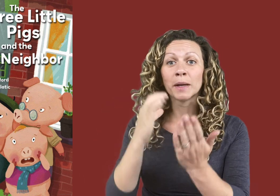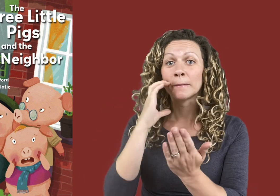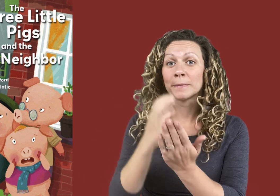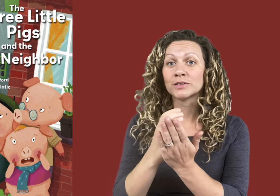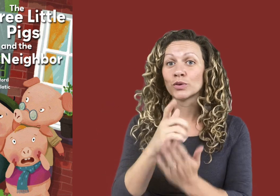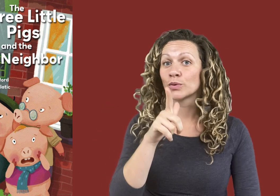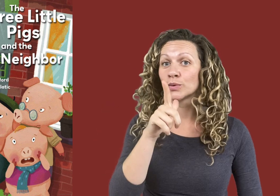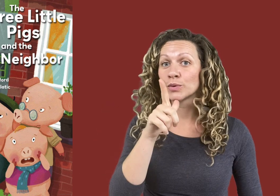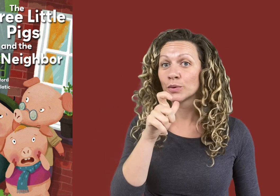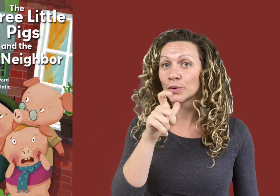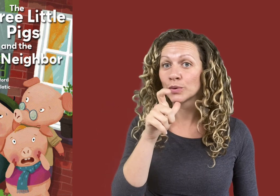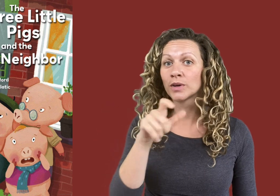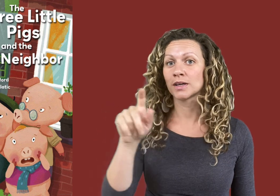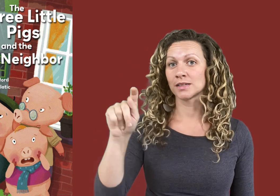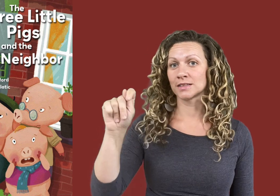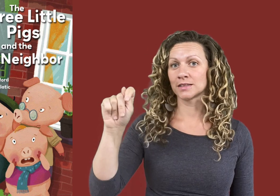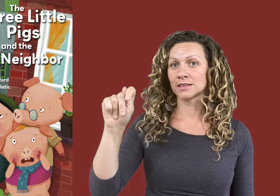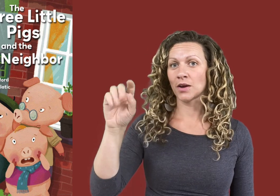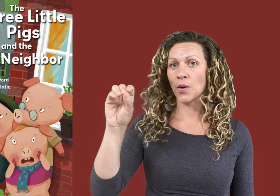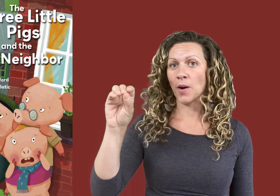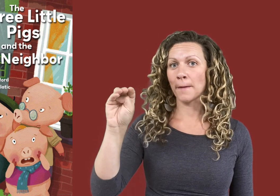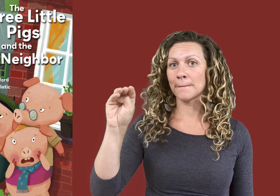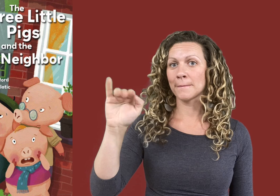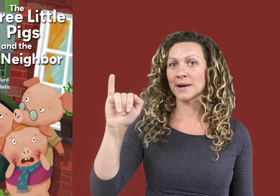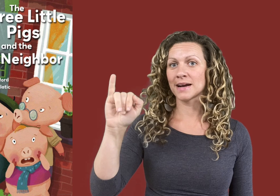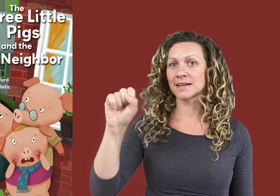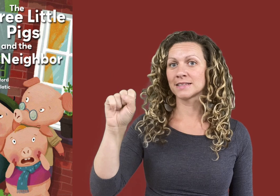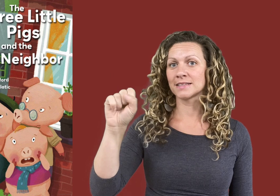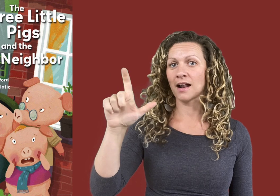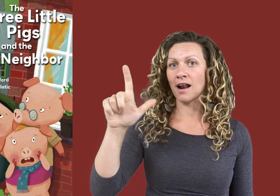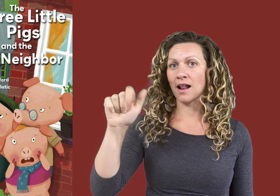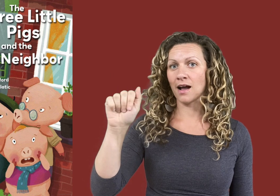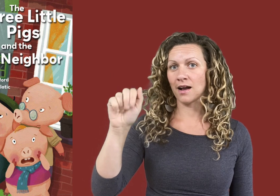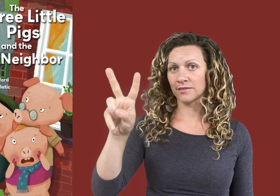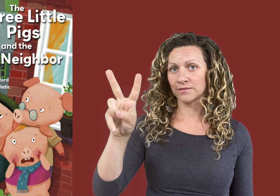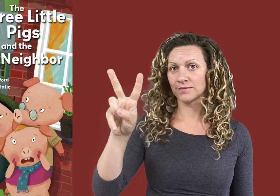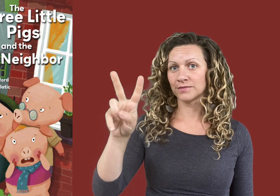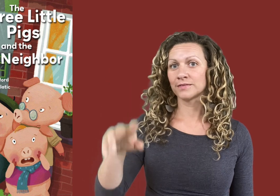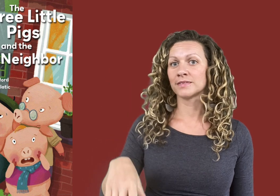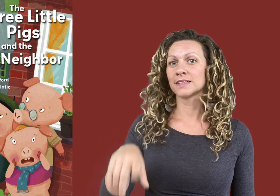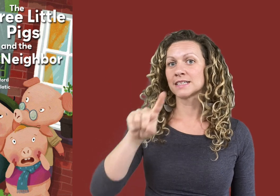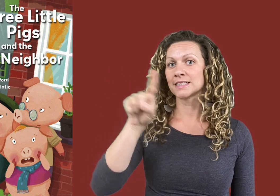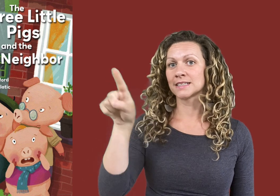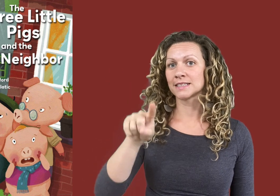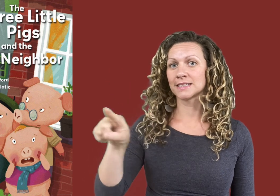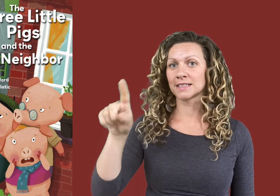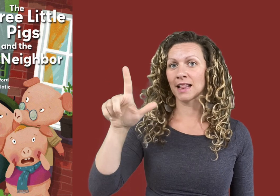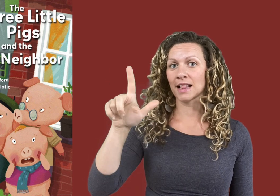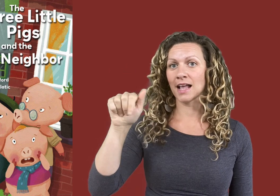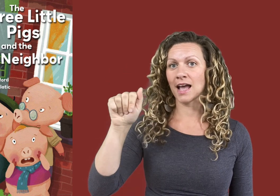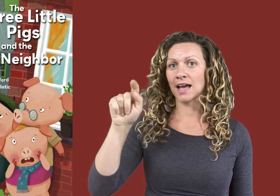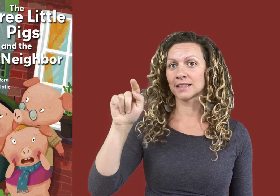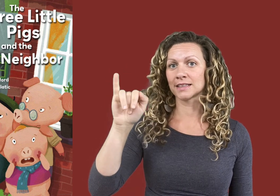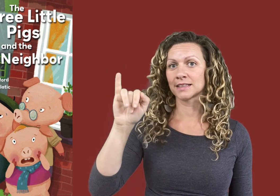and illustrated by Tomislav Zlaktik